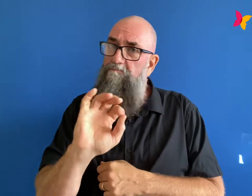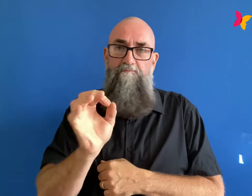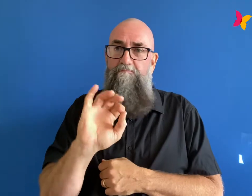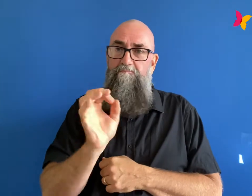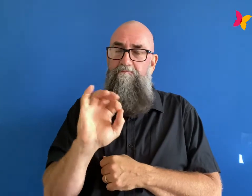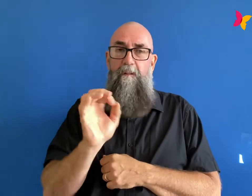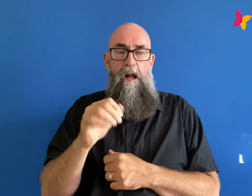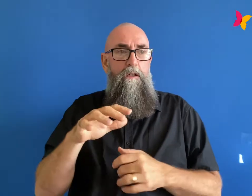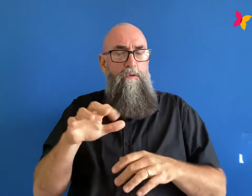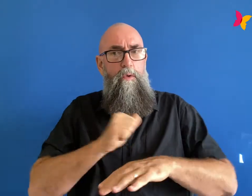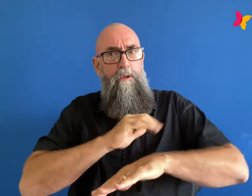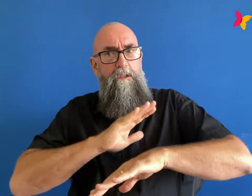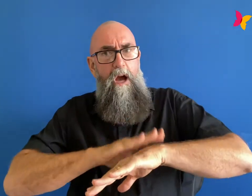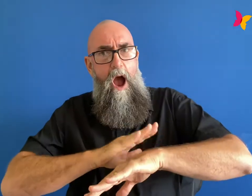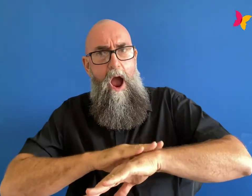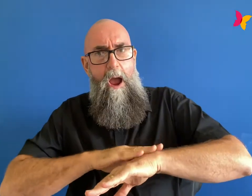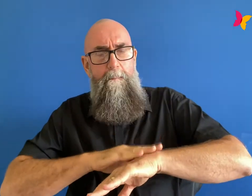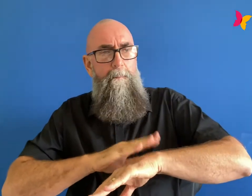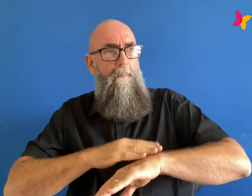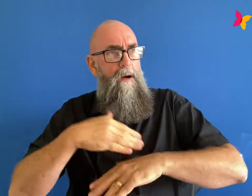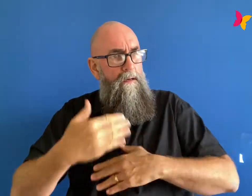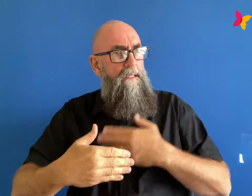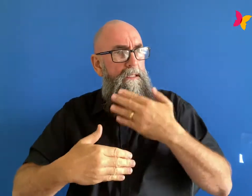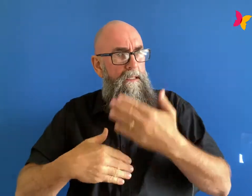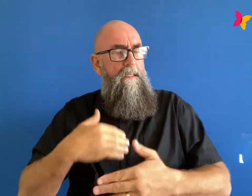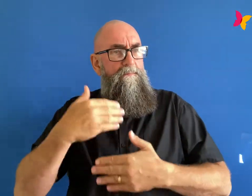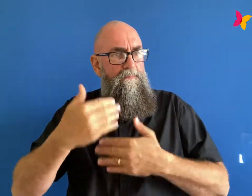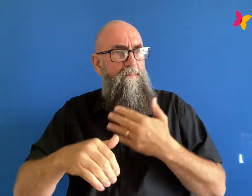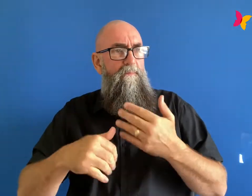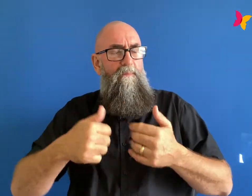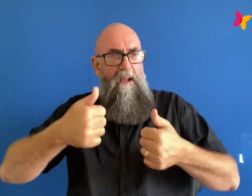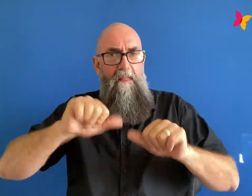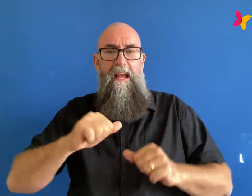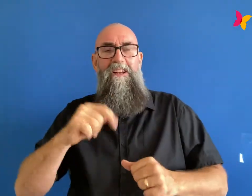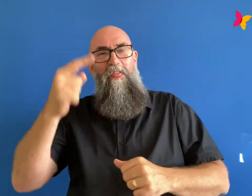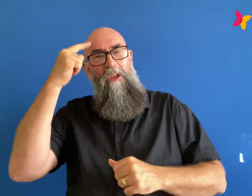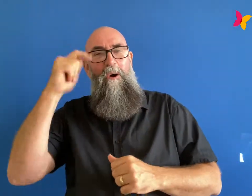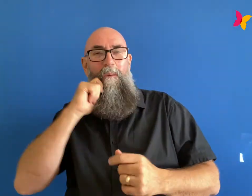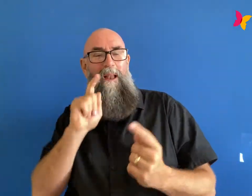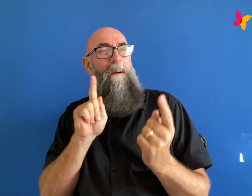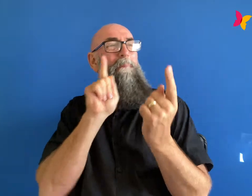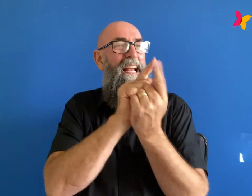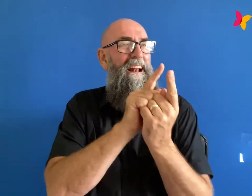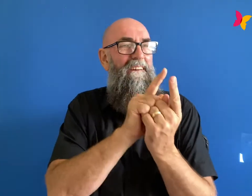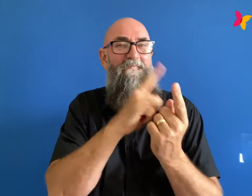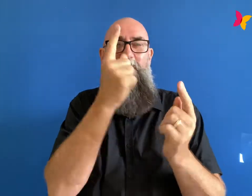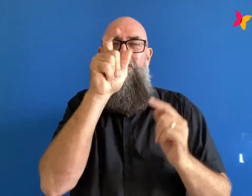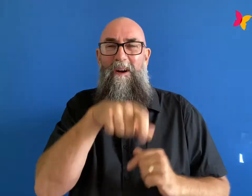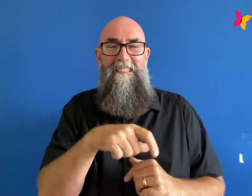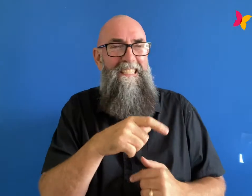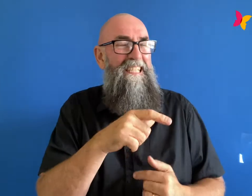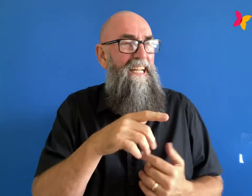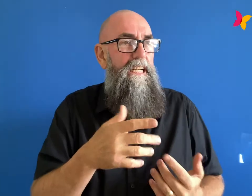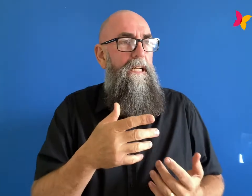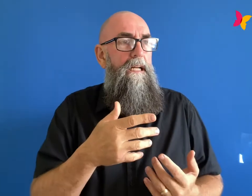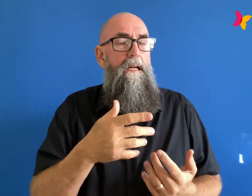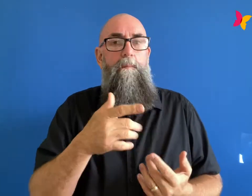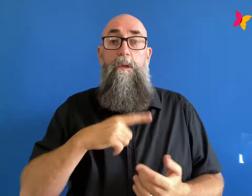important thing that you can't just expect it to be the first person you sit down and see like some people are like oh therapy doesn't work it's like because you